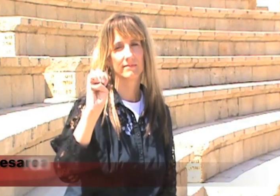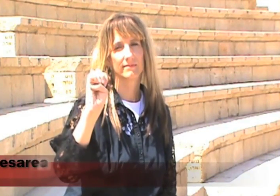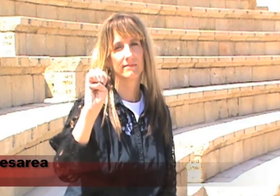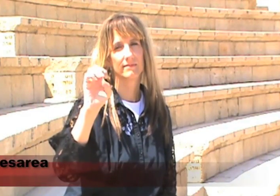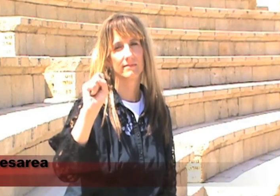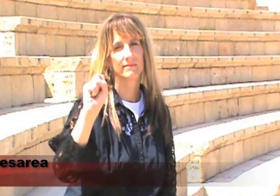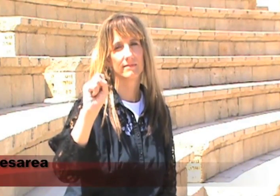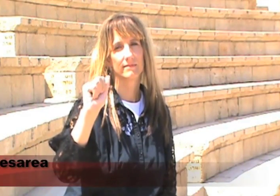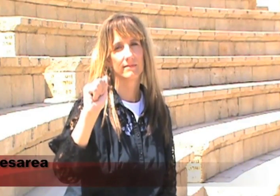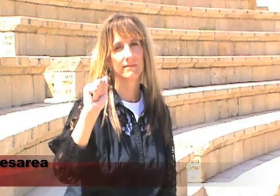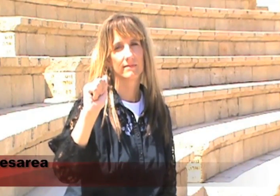Here in Caesarea,